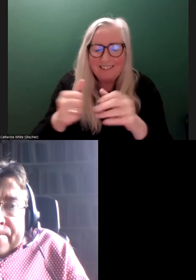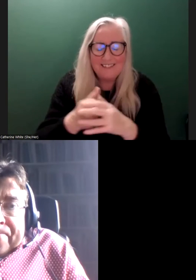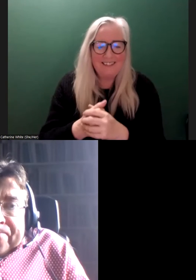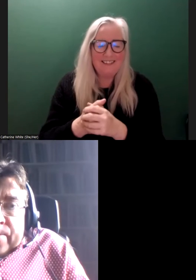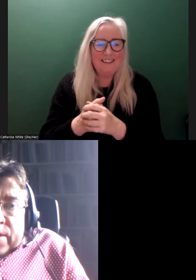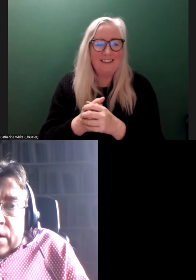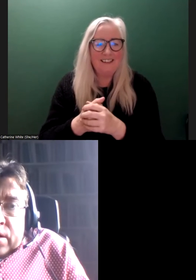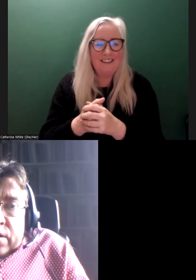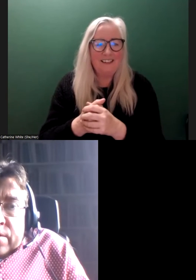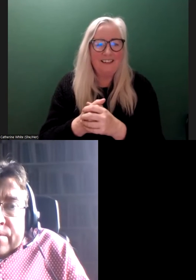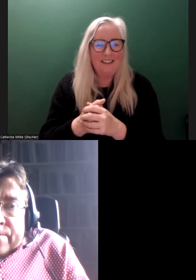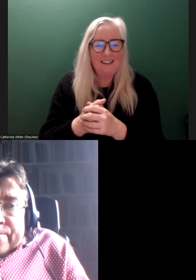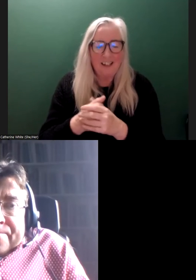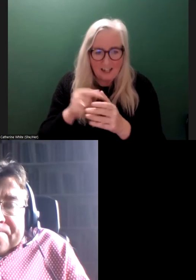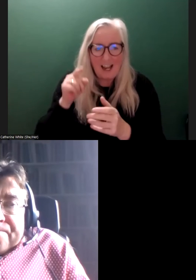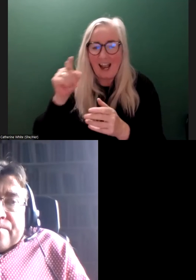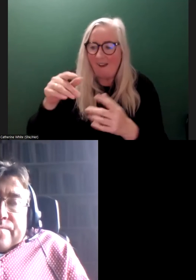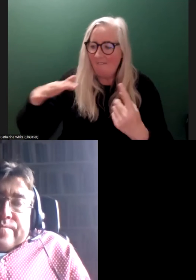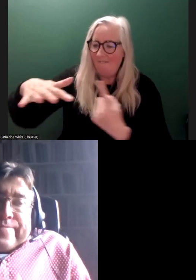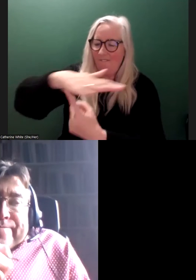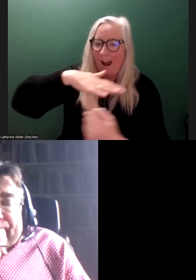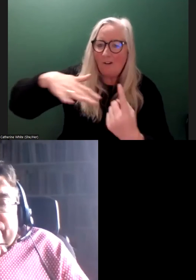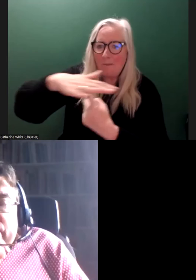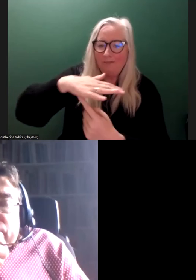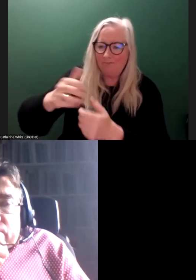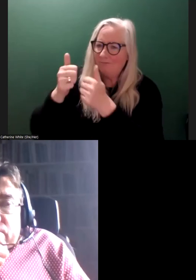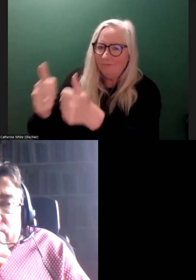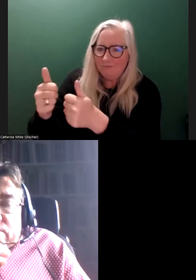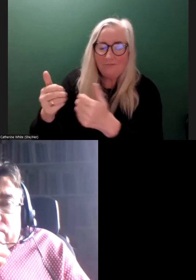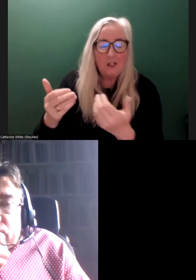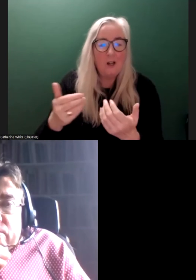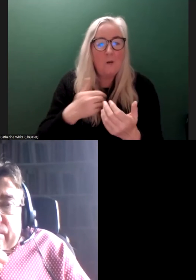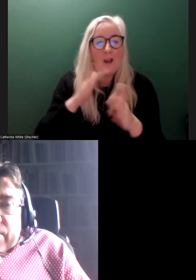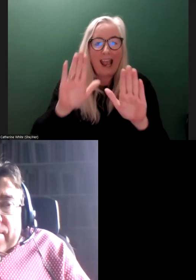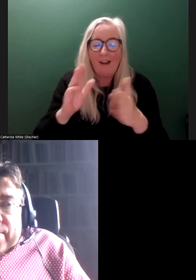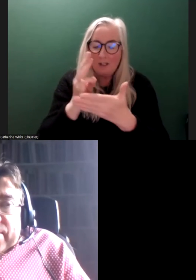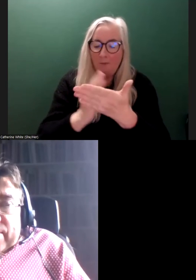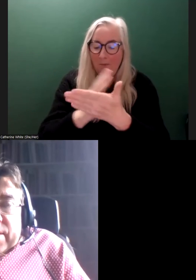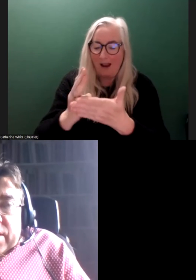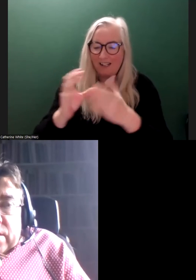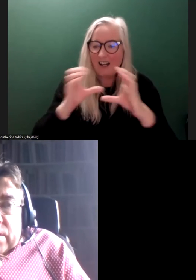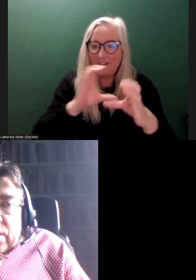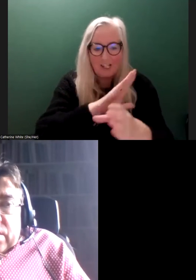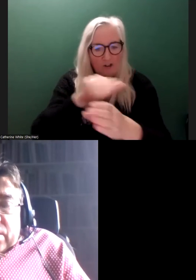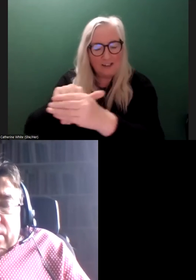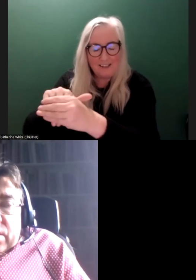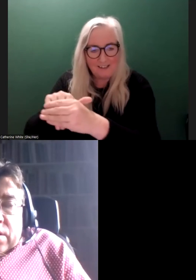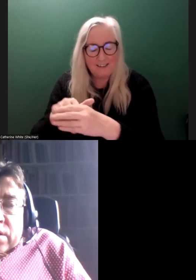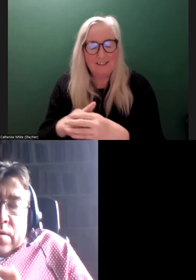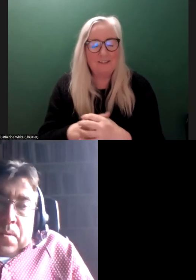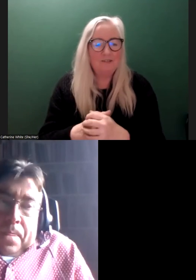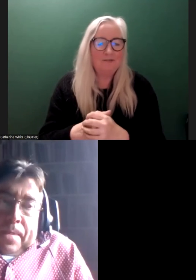It's socially conscious, but it's also environmentally conscious. But we have to be part of that conversation. So, again,